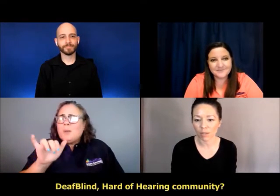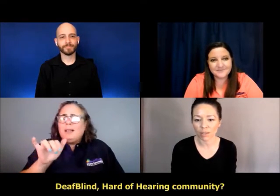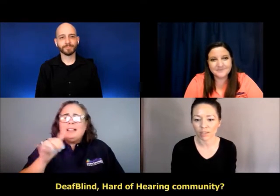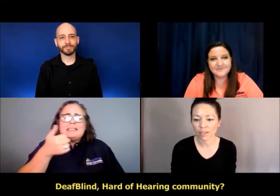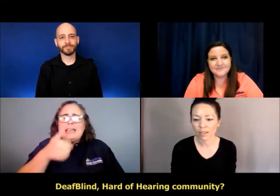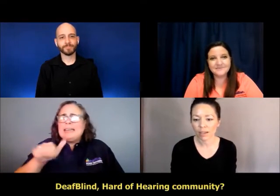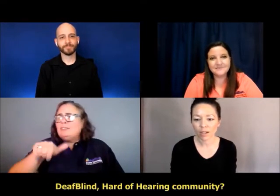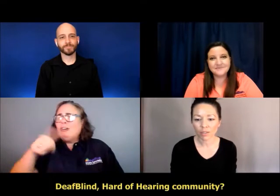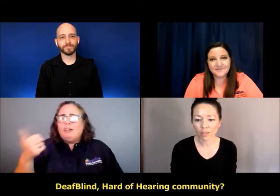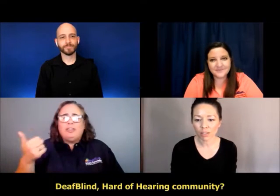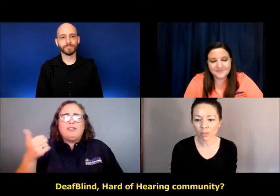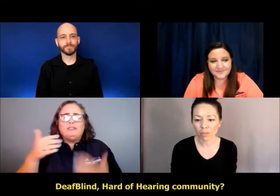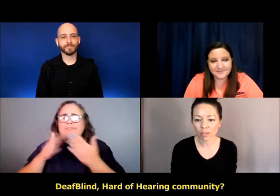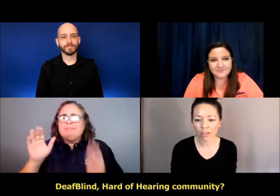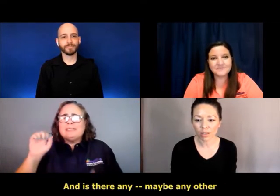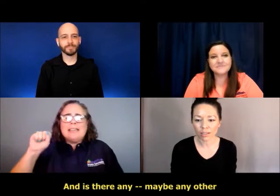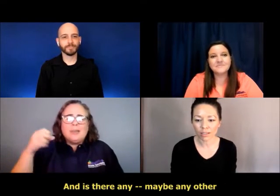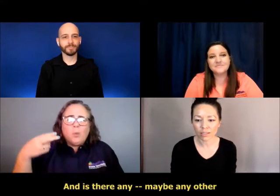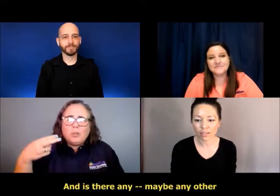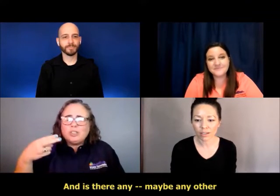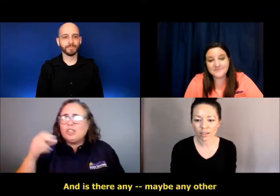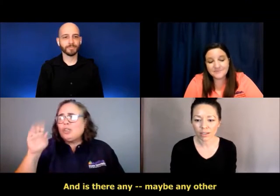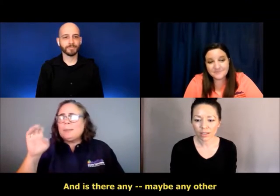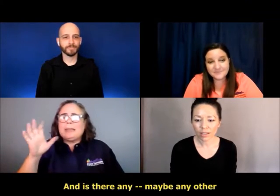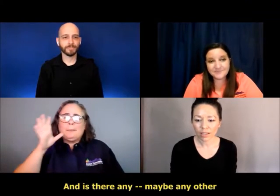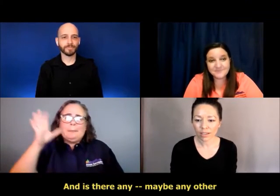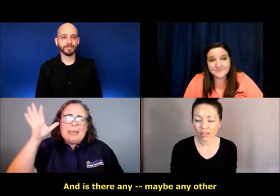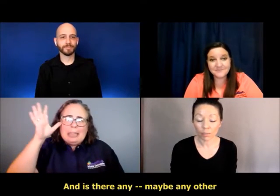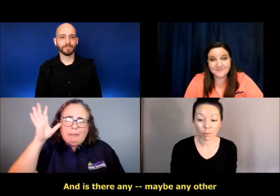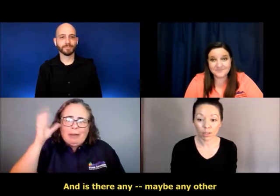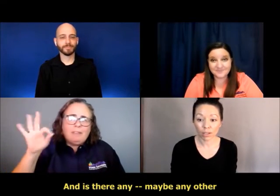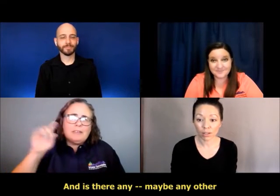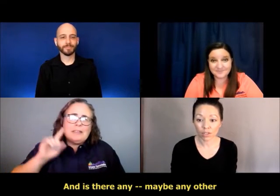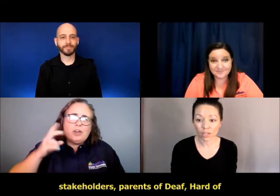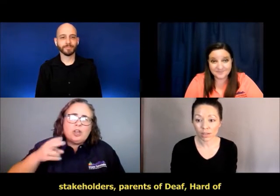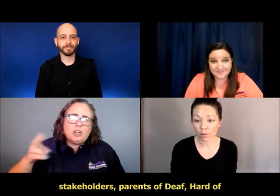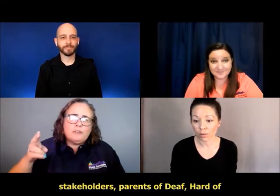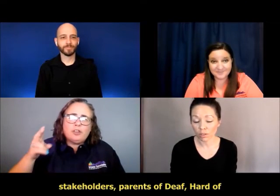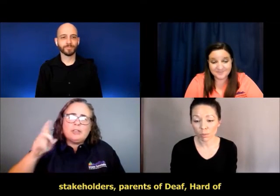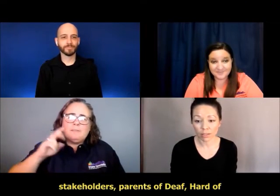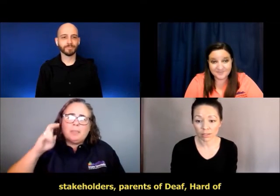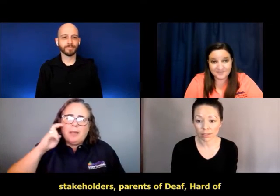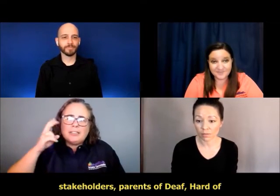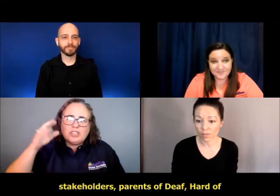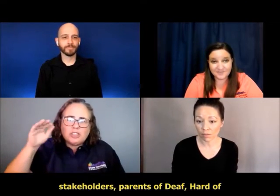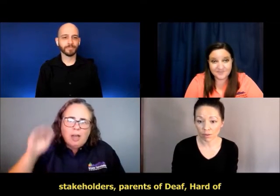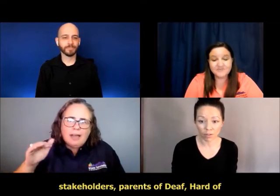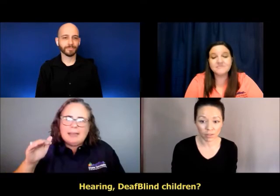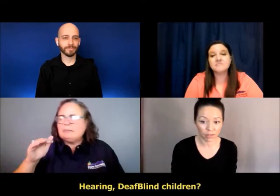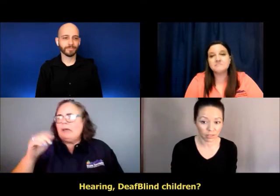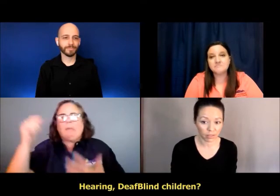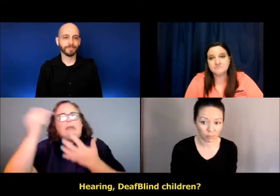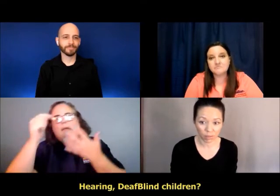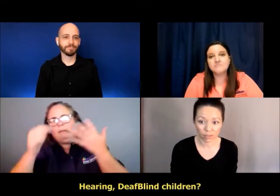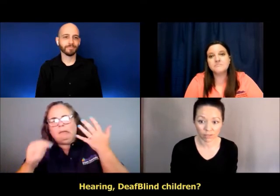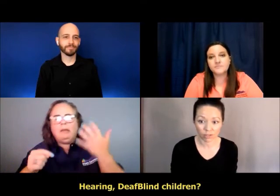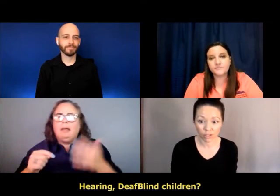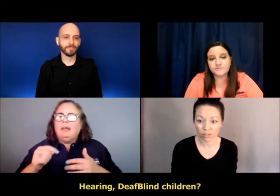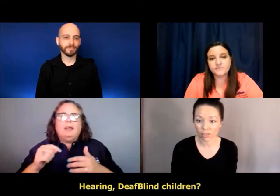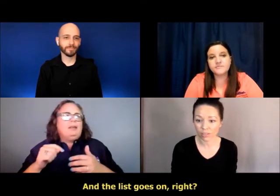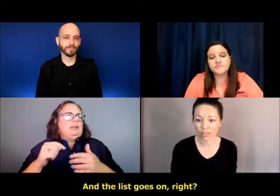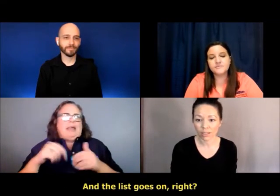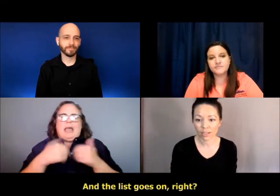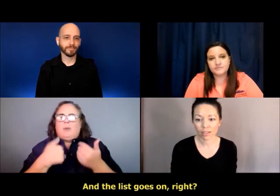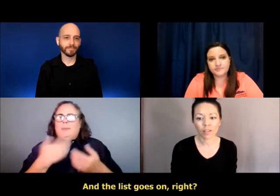deaf, deaf, blind, hard of hearing community? And is there any, maybe any other stakeholders, parents of deaf, hard of hearing, deaf, blind